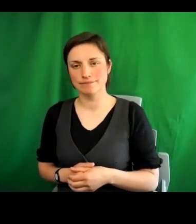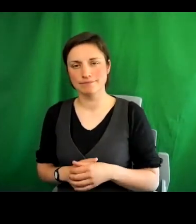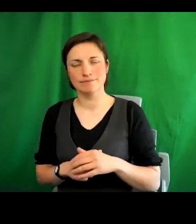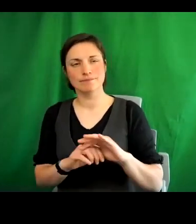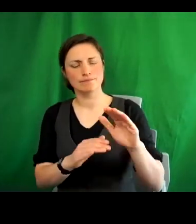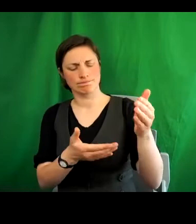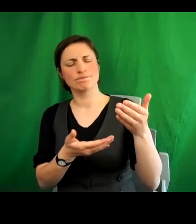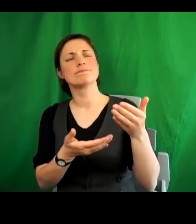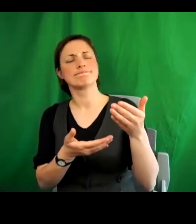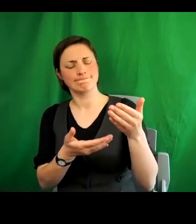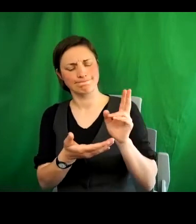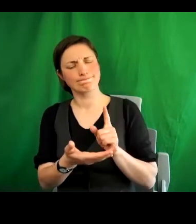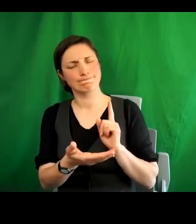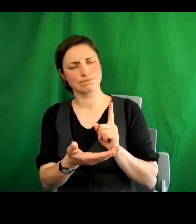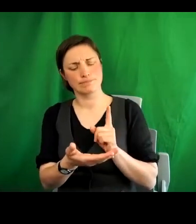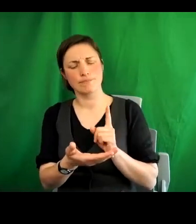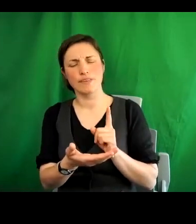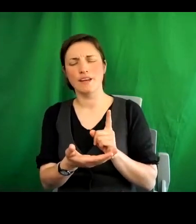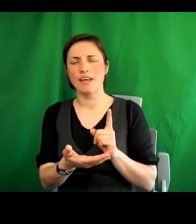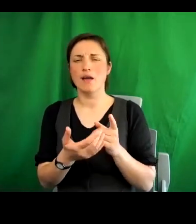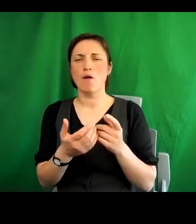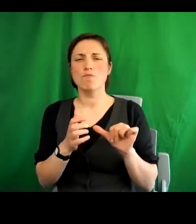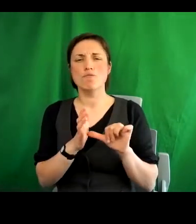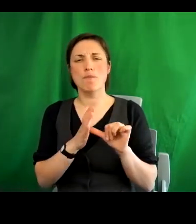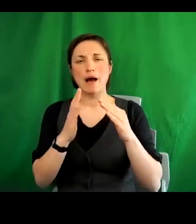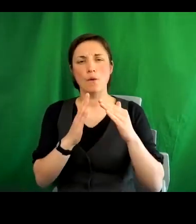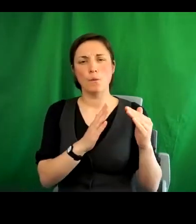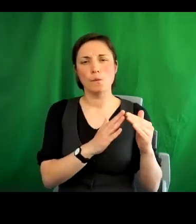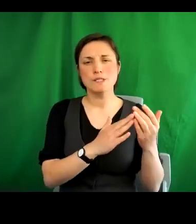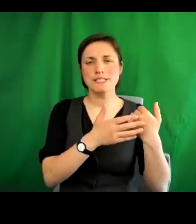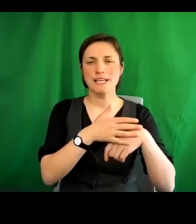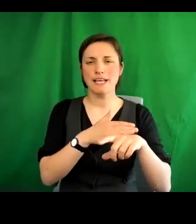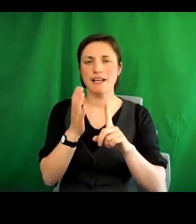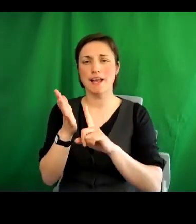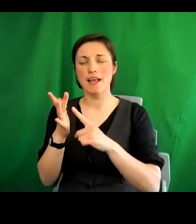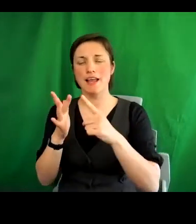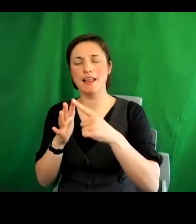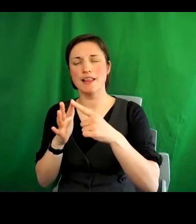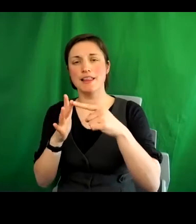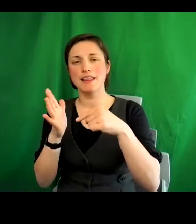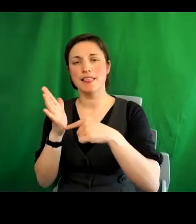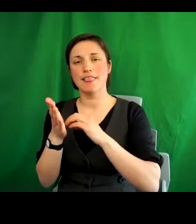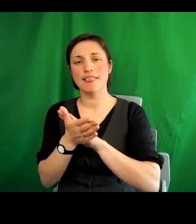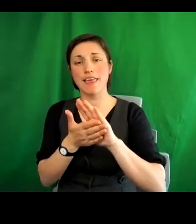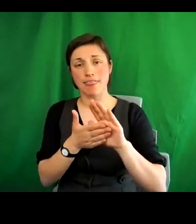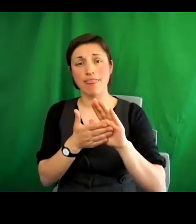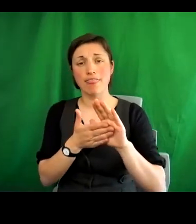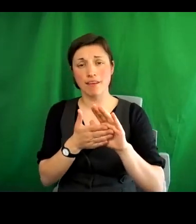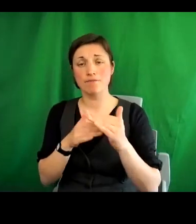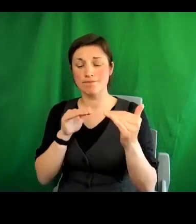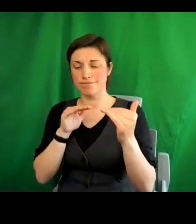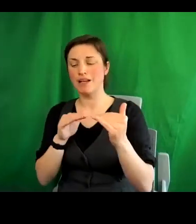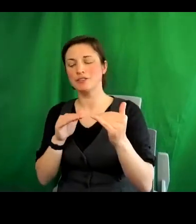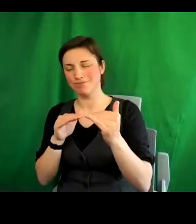Leith, in Edinburgh, felt very close to the community voices work that we've been doing in the city for a number of years.